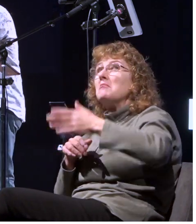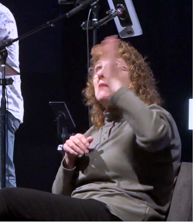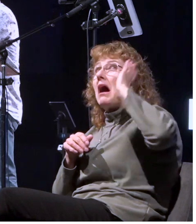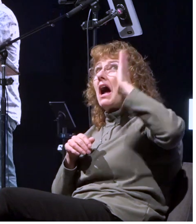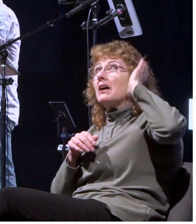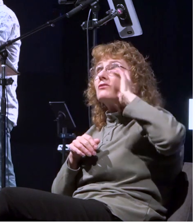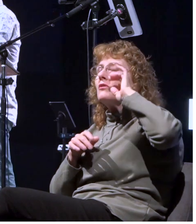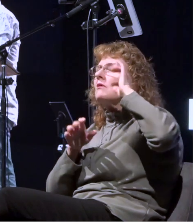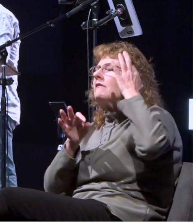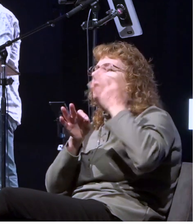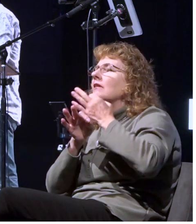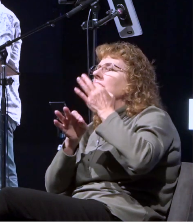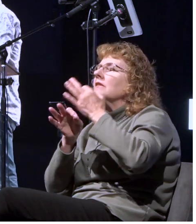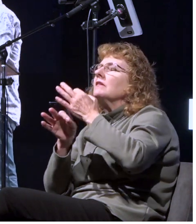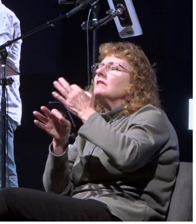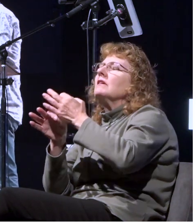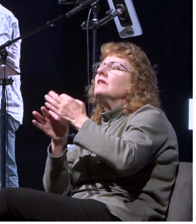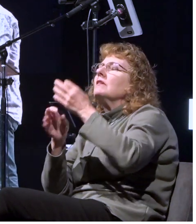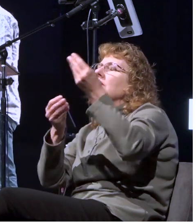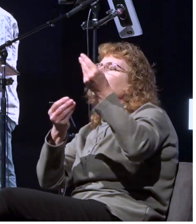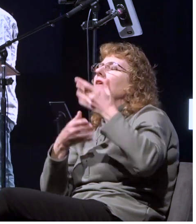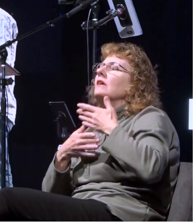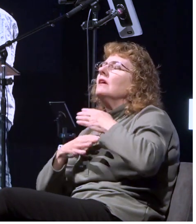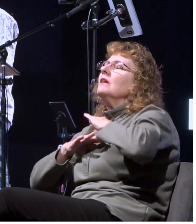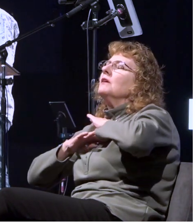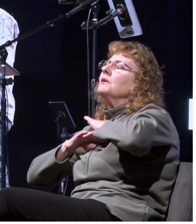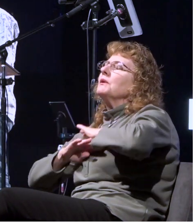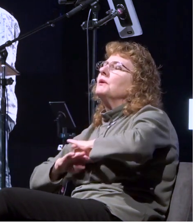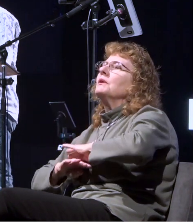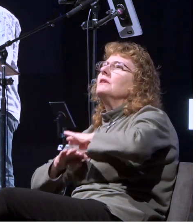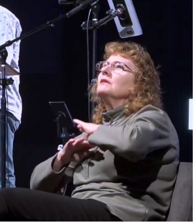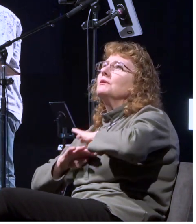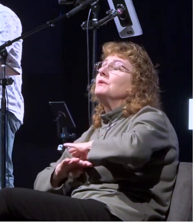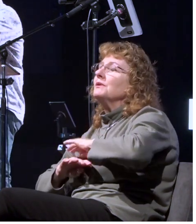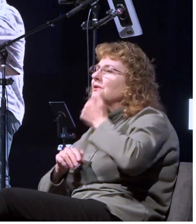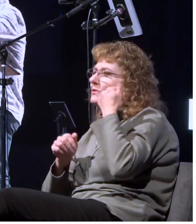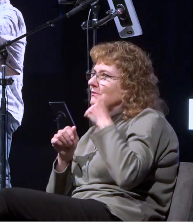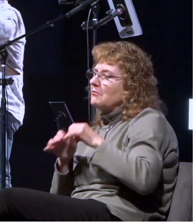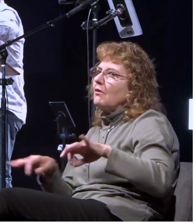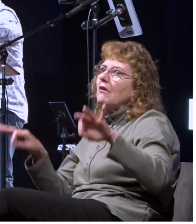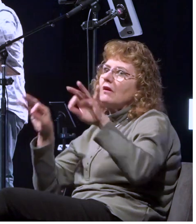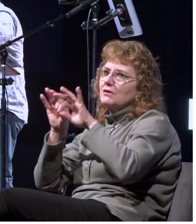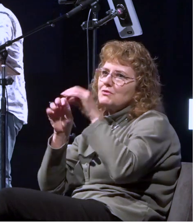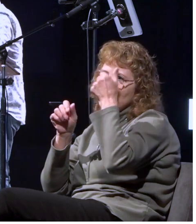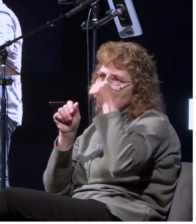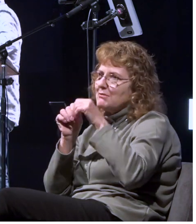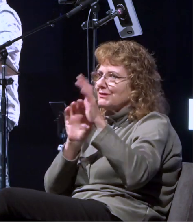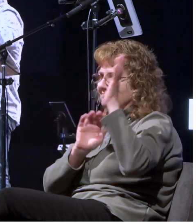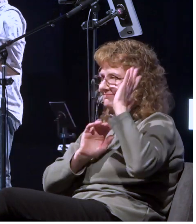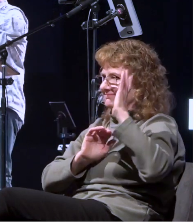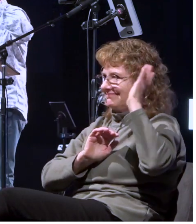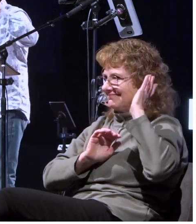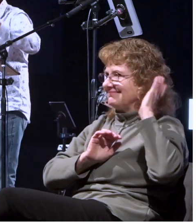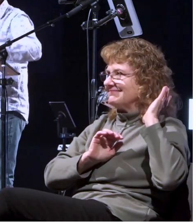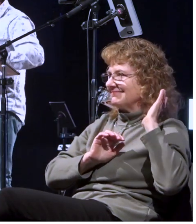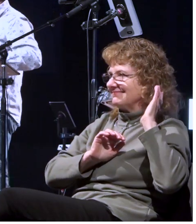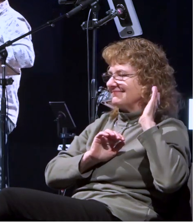that we've been through it is so critically important see paul has been watching god fulfill prophecy